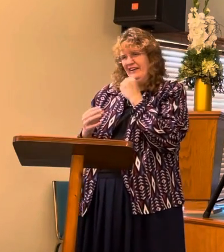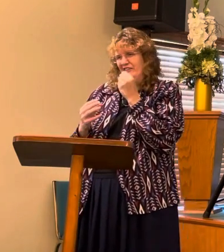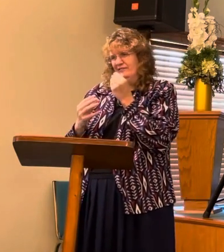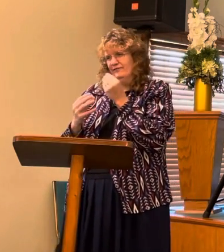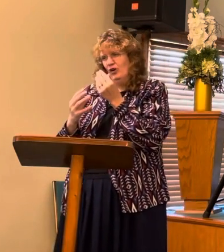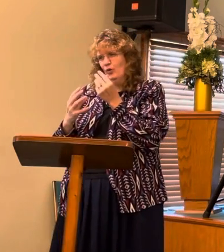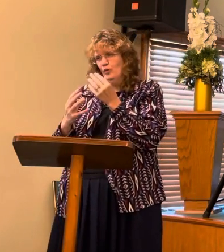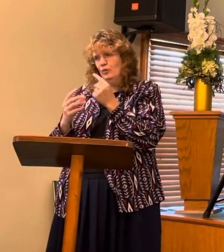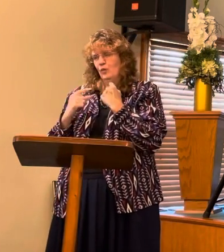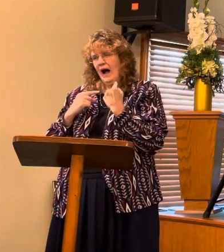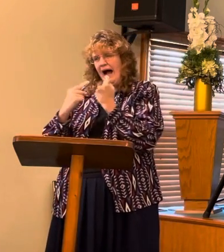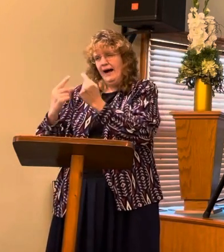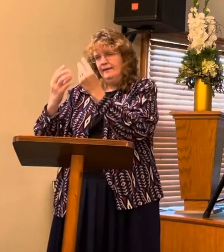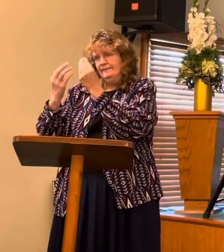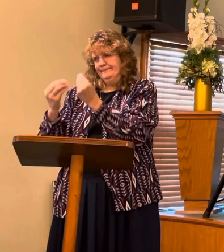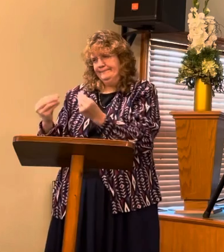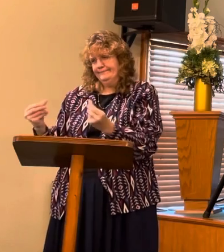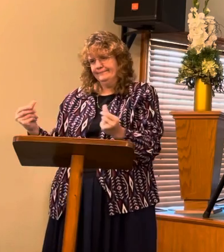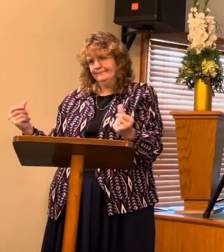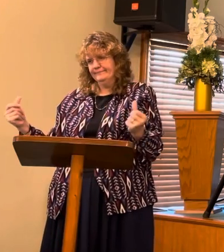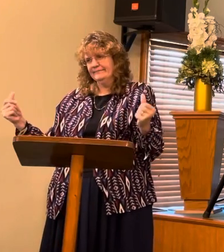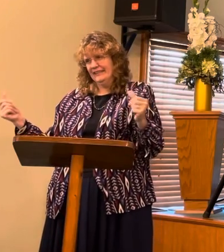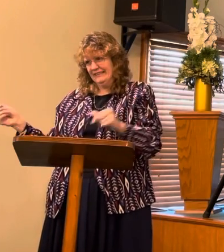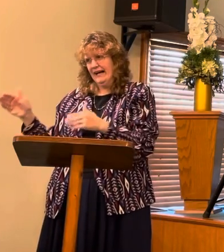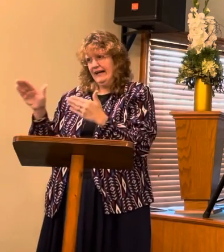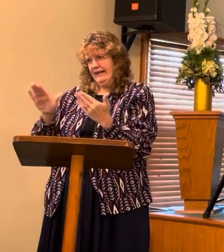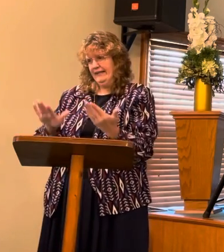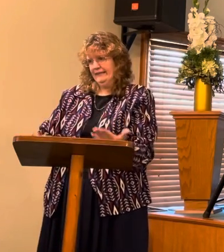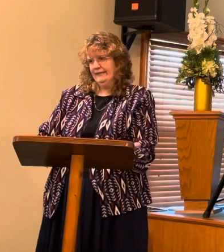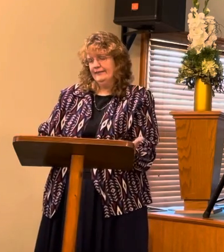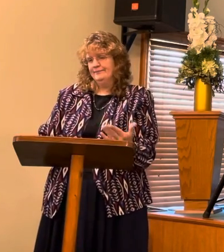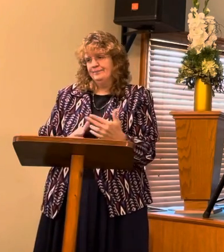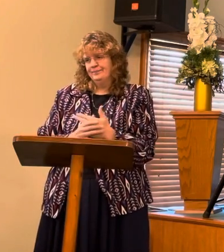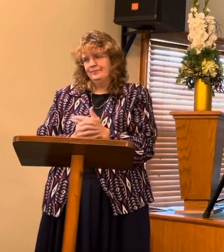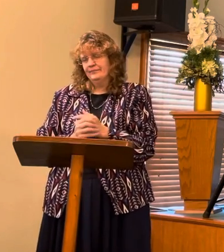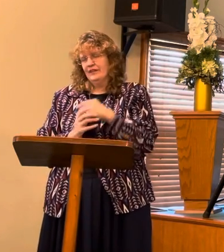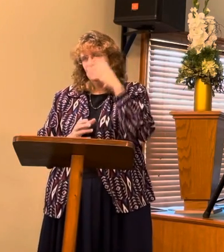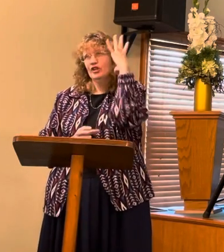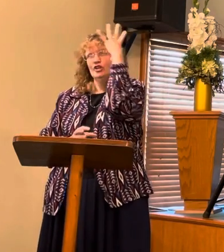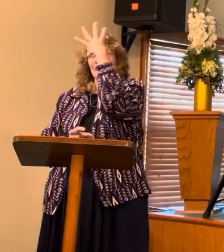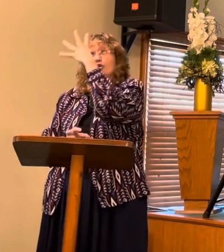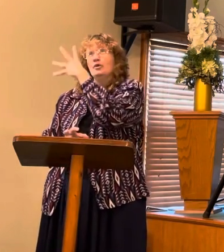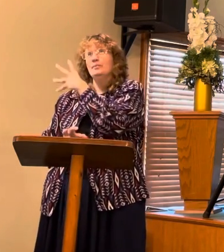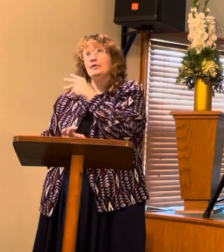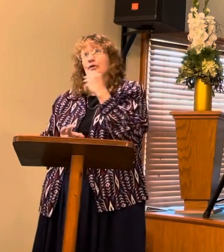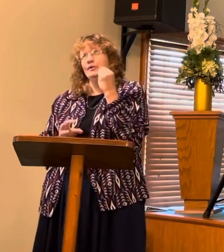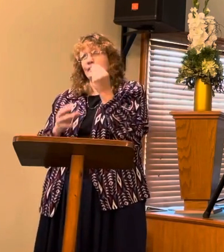and their beauty is decay,